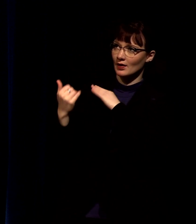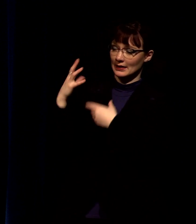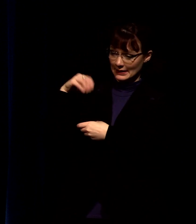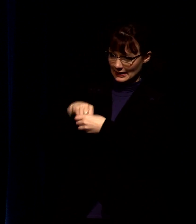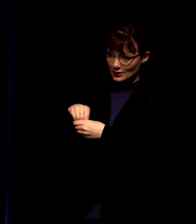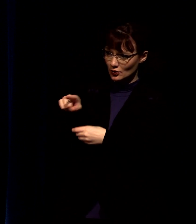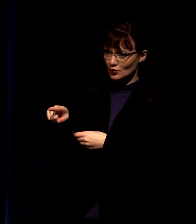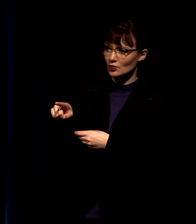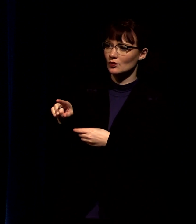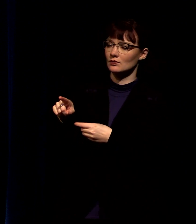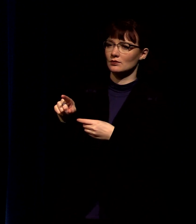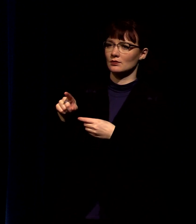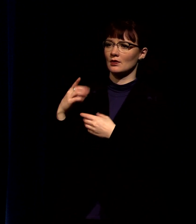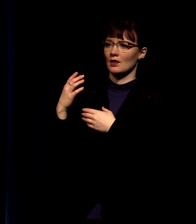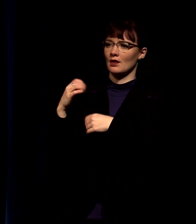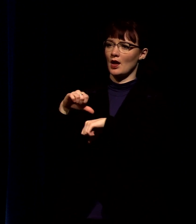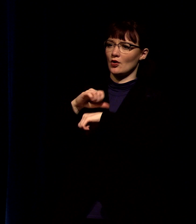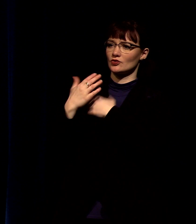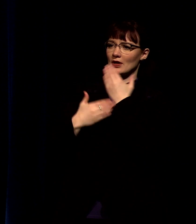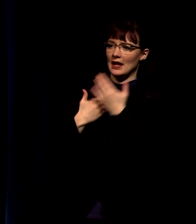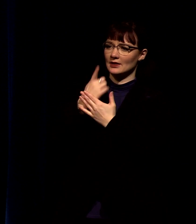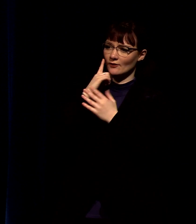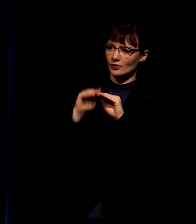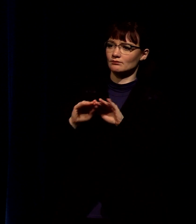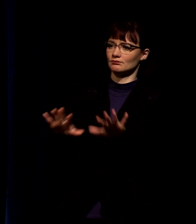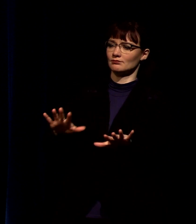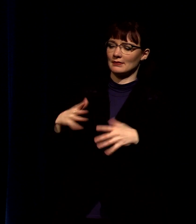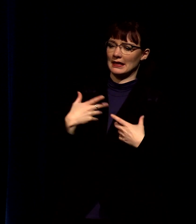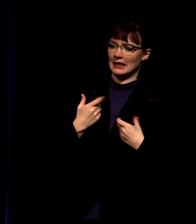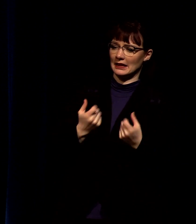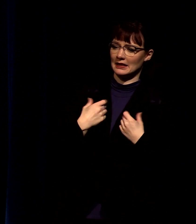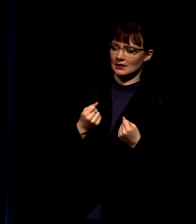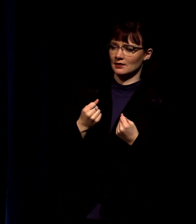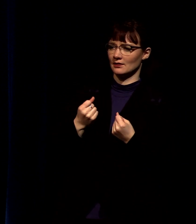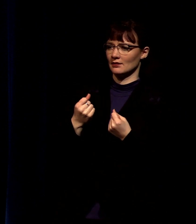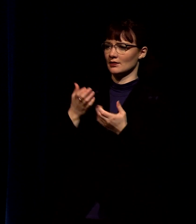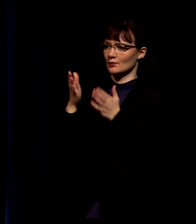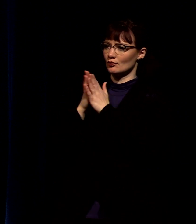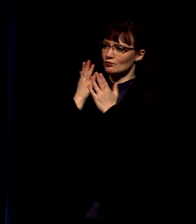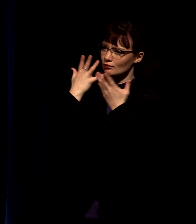upon you we anoint your hands for healing and we just thank the lord for who you are